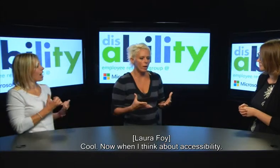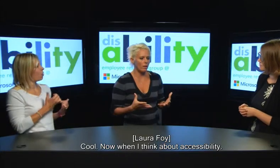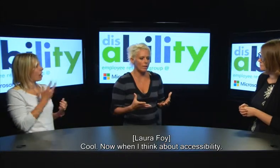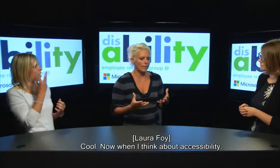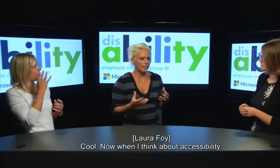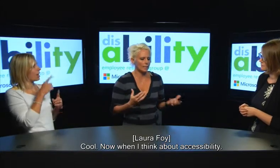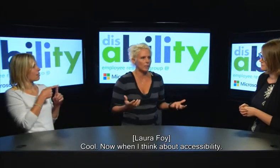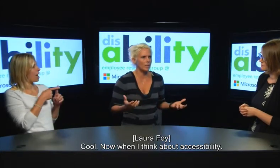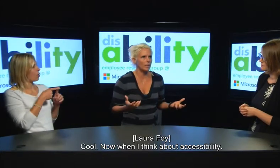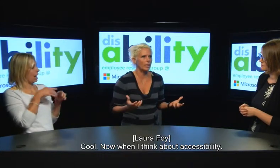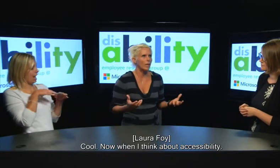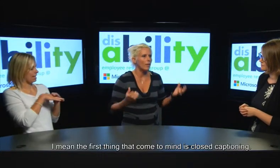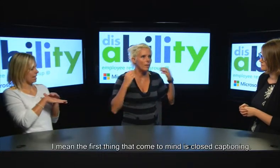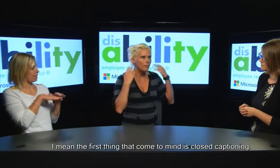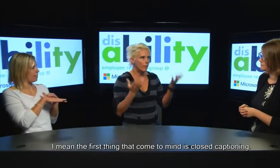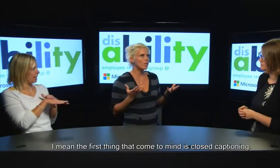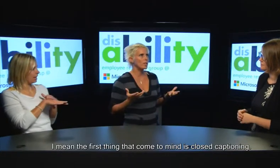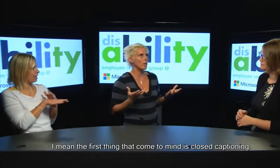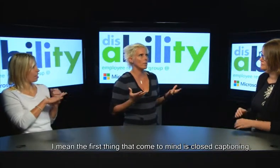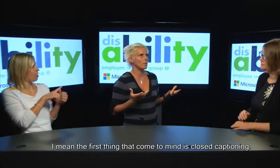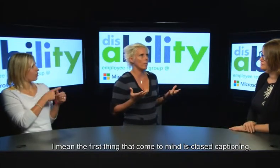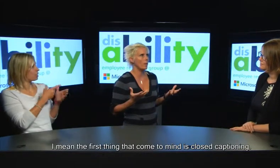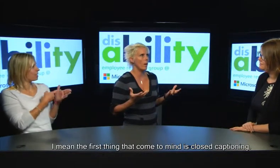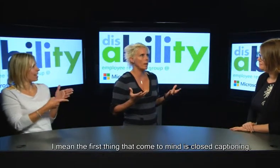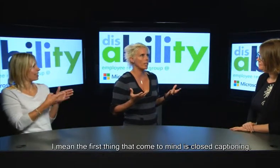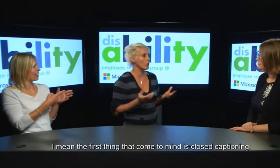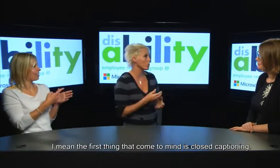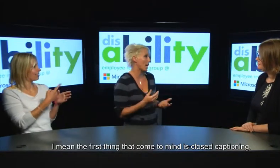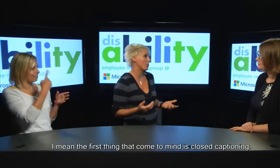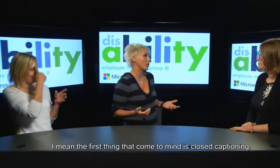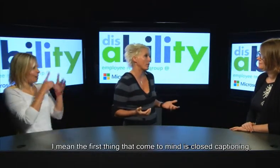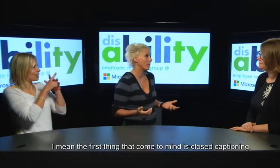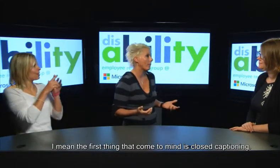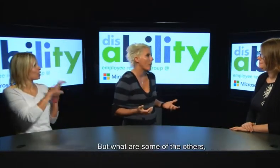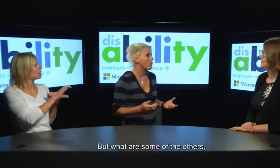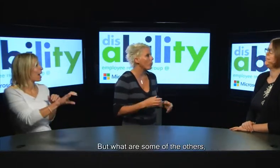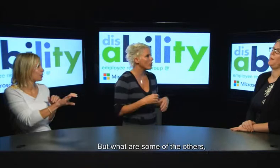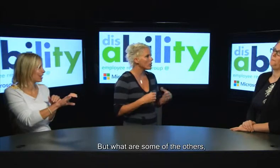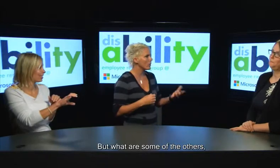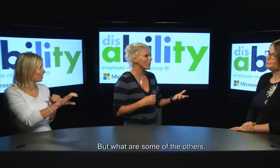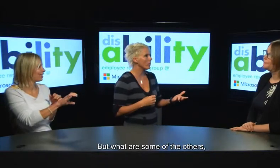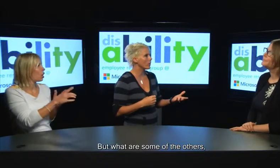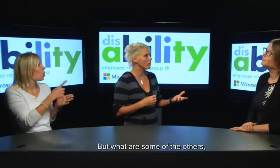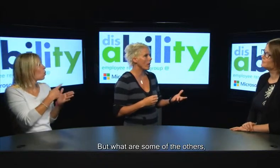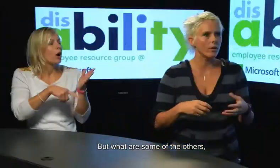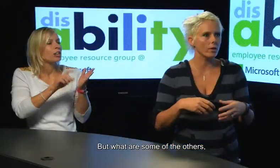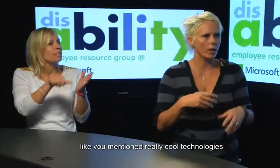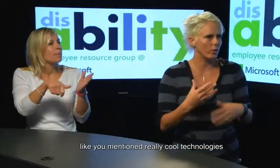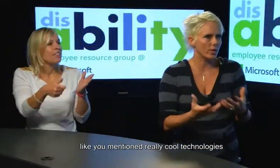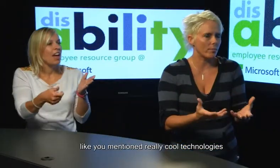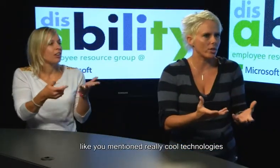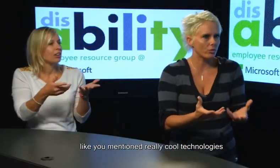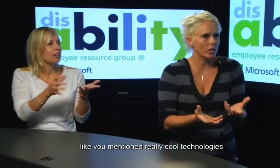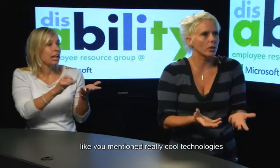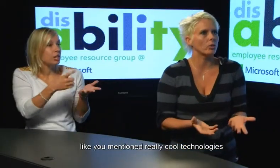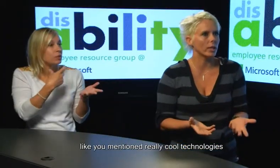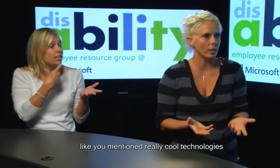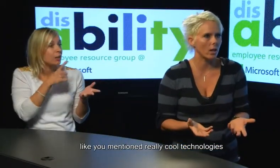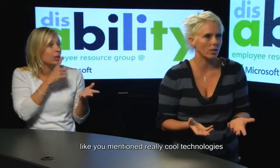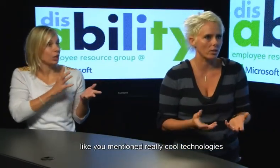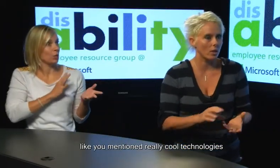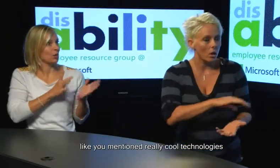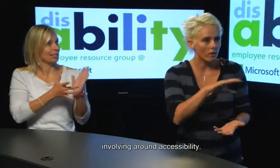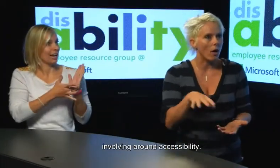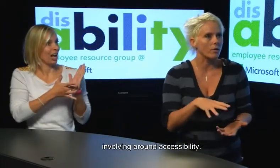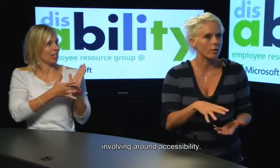think about accessibility I mean the first thing that comes to mind is closed captioning but what are some of the the other like you mentioned really cool